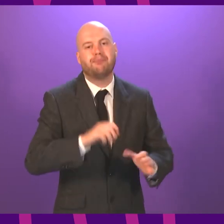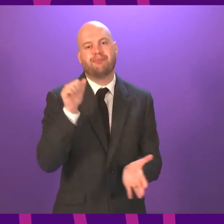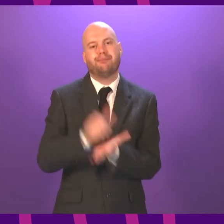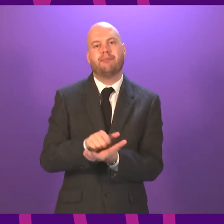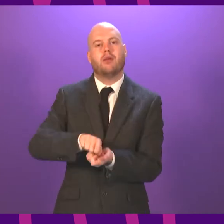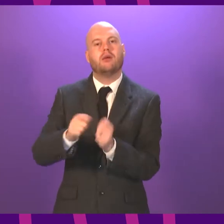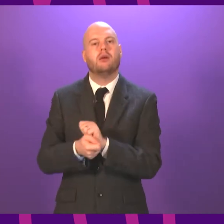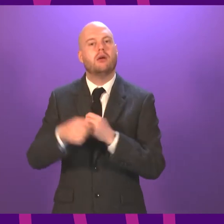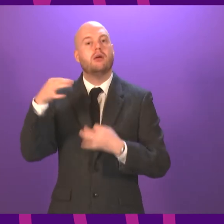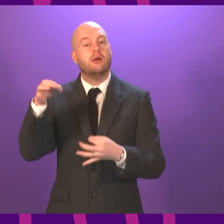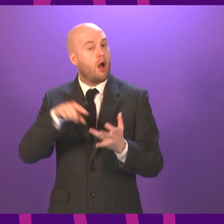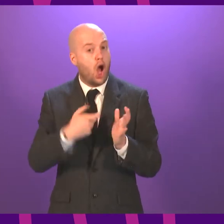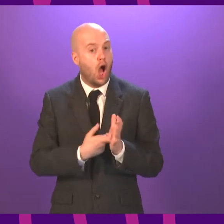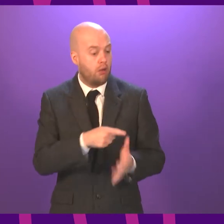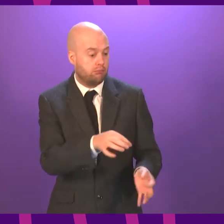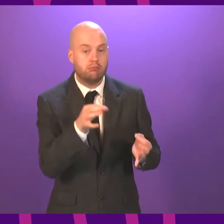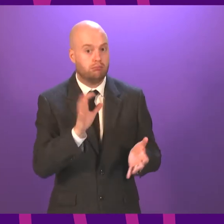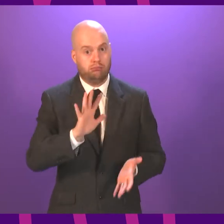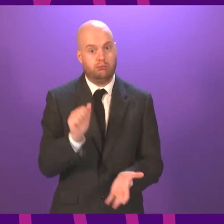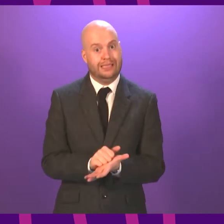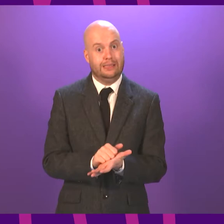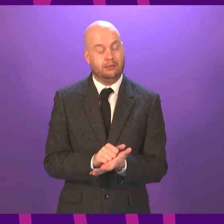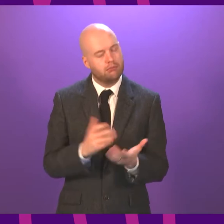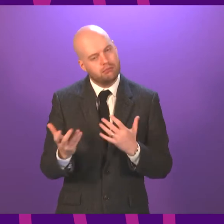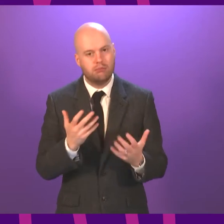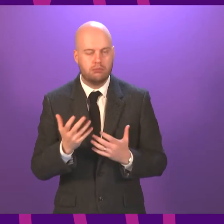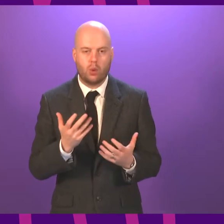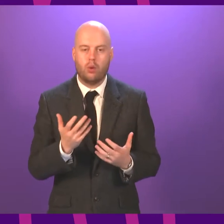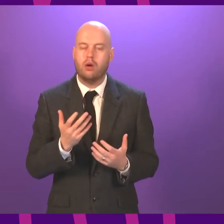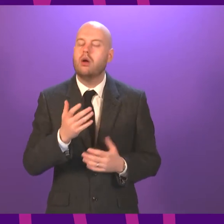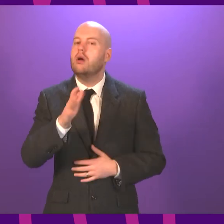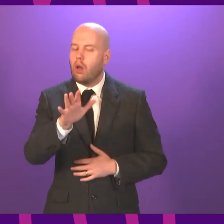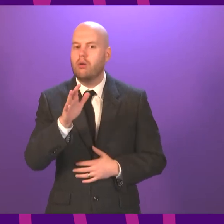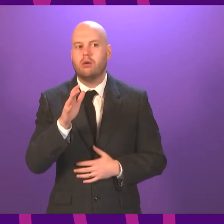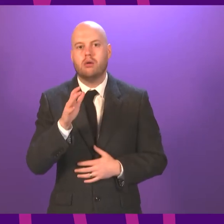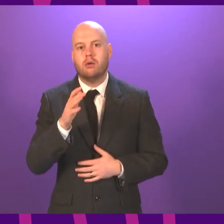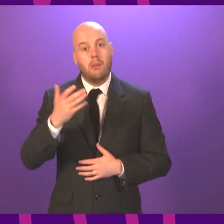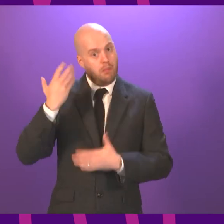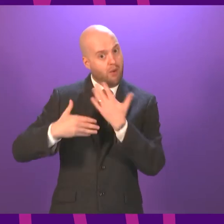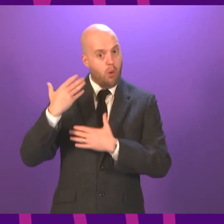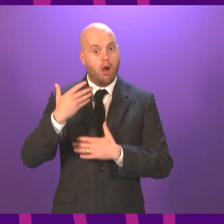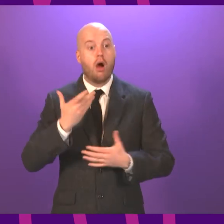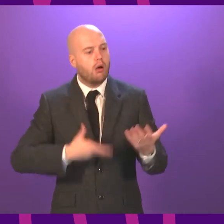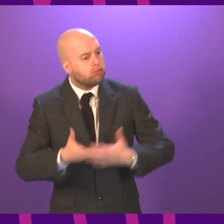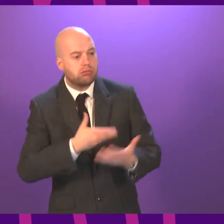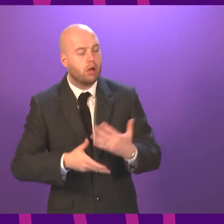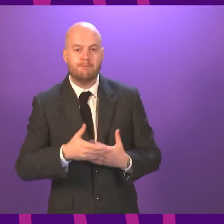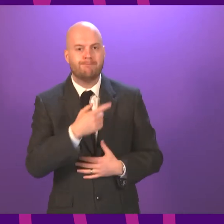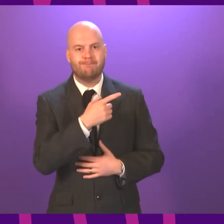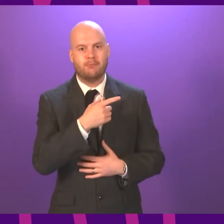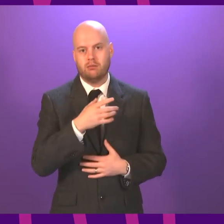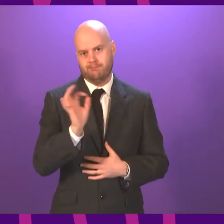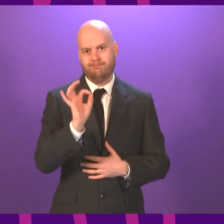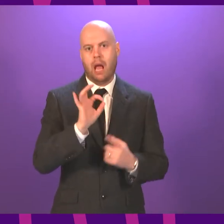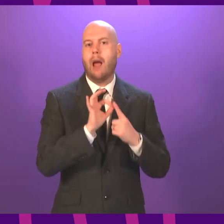grounds of appeal and the specific point that has been raised that there is no ground of appeal that takes account of exceptional personal